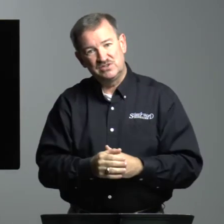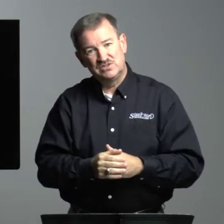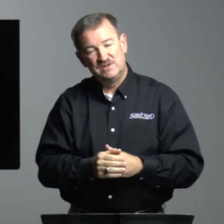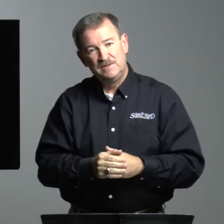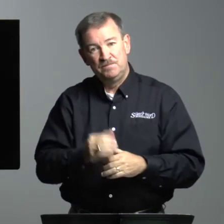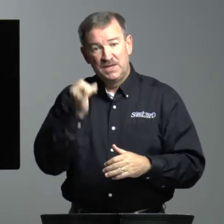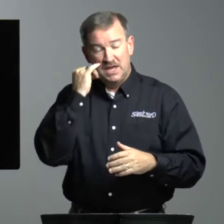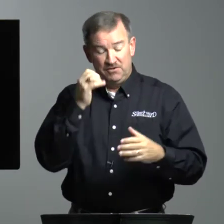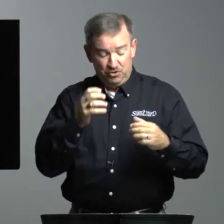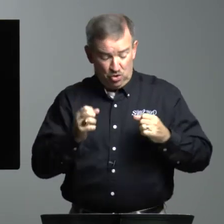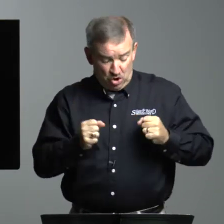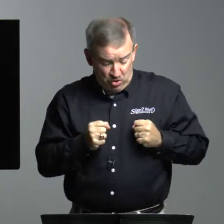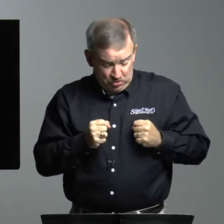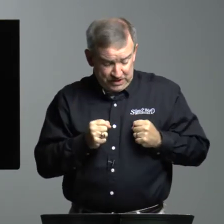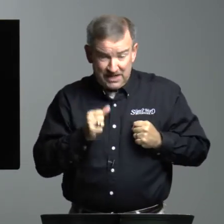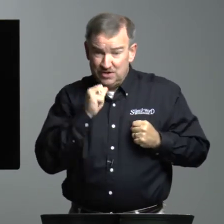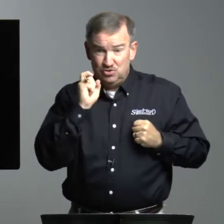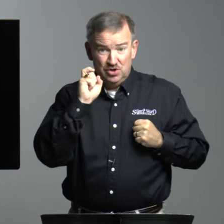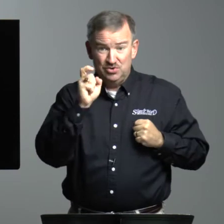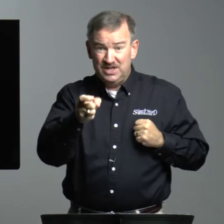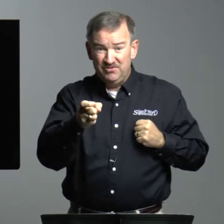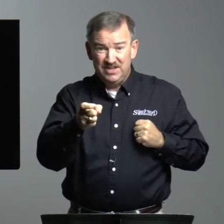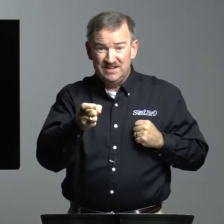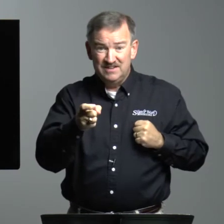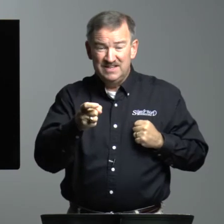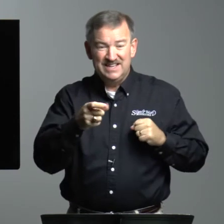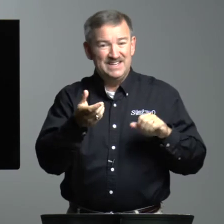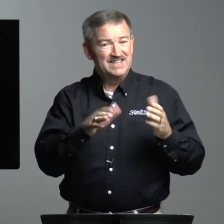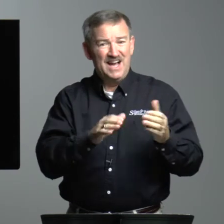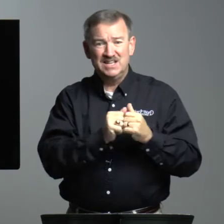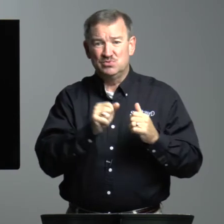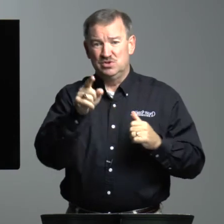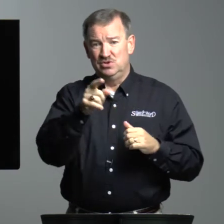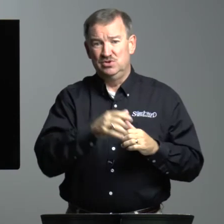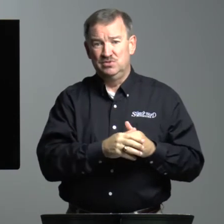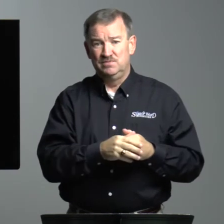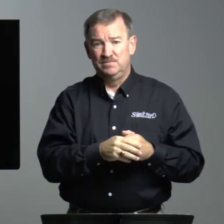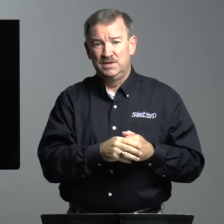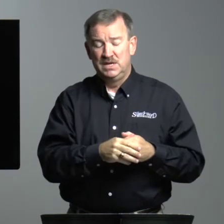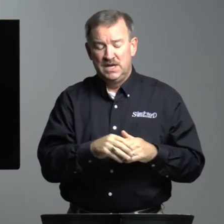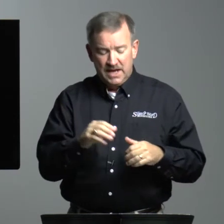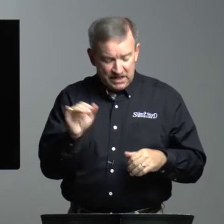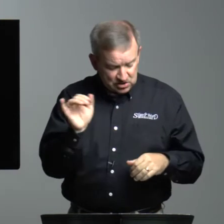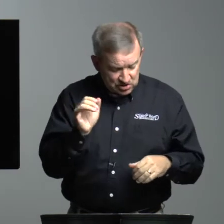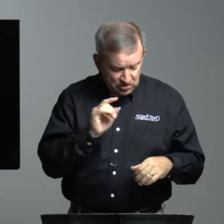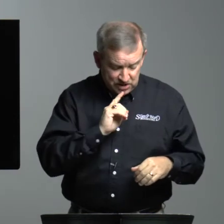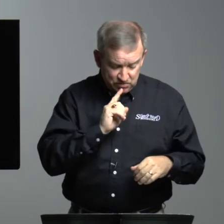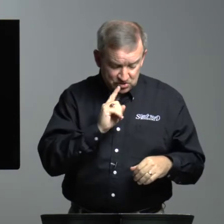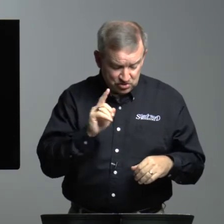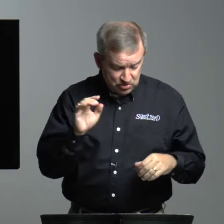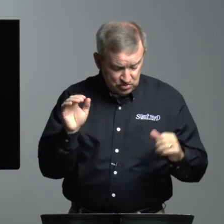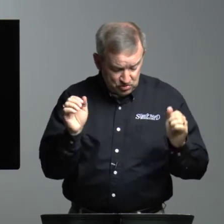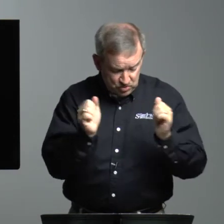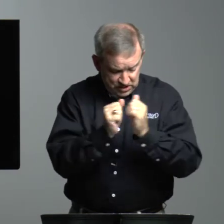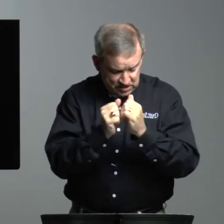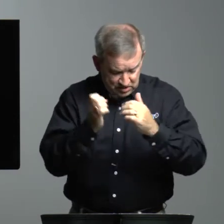If you hold it and you don't give it, it dies with you. And so it was true with